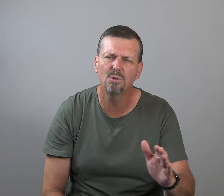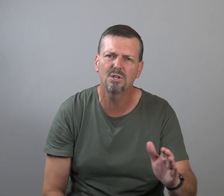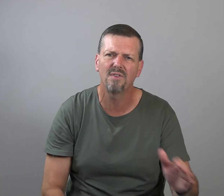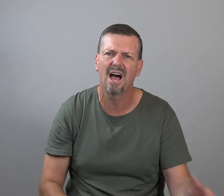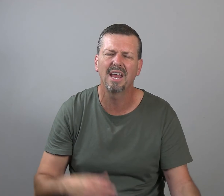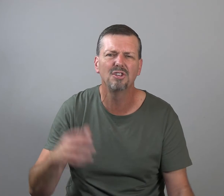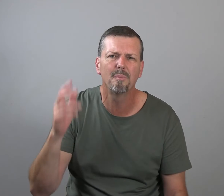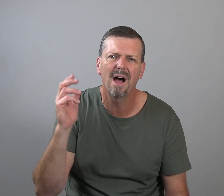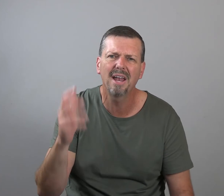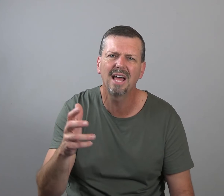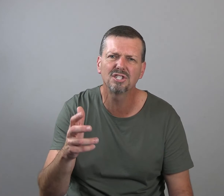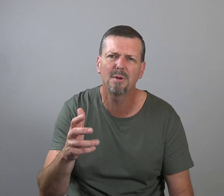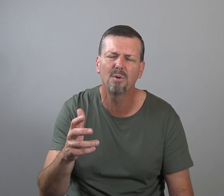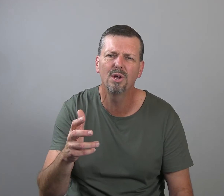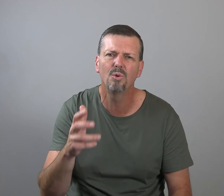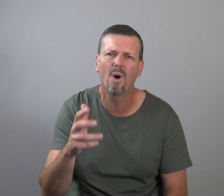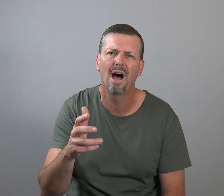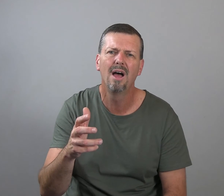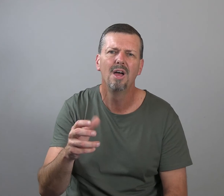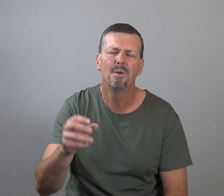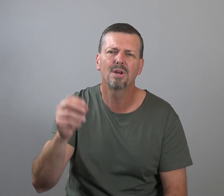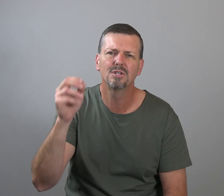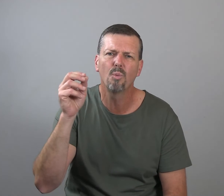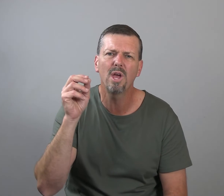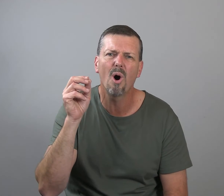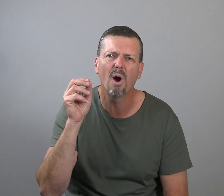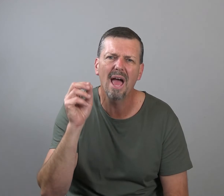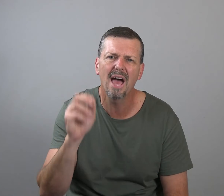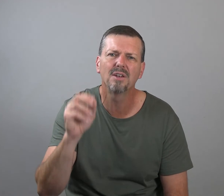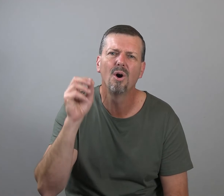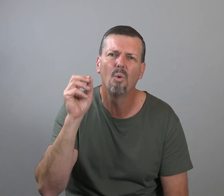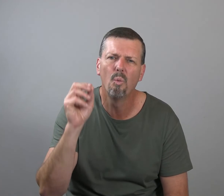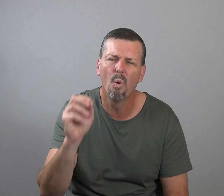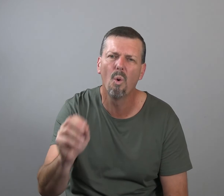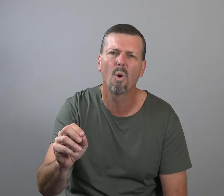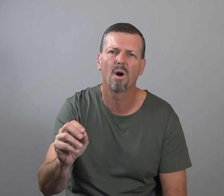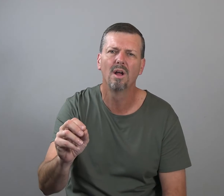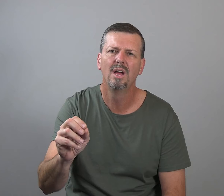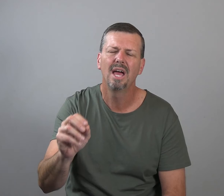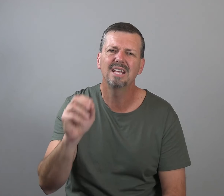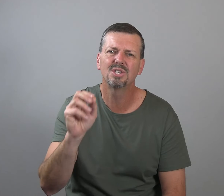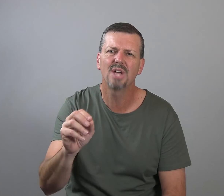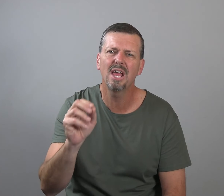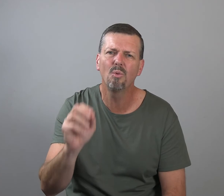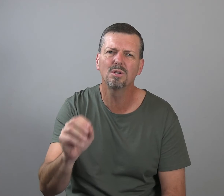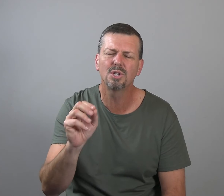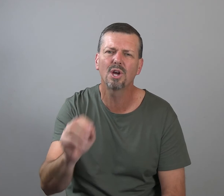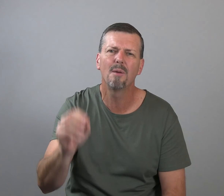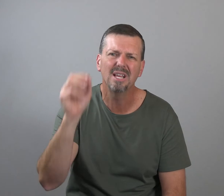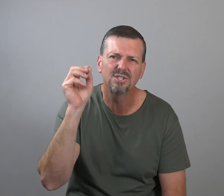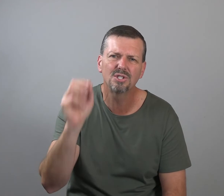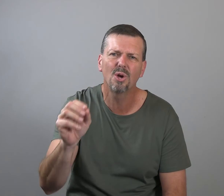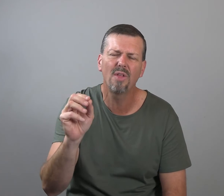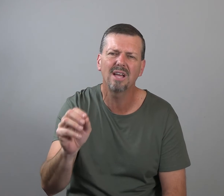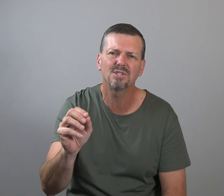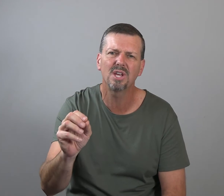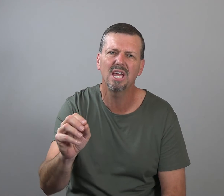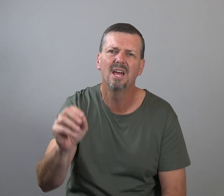crucified and your mind has to be renewed. Why? Because we are at war and Satan wants to come and steal that seed